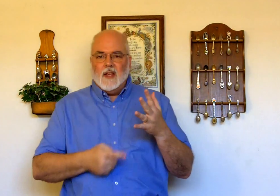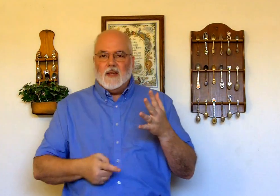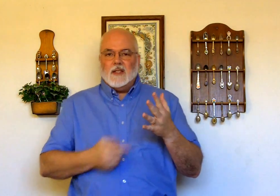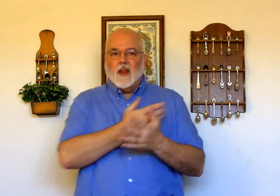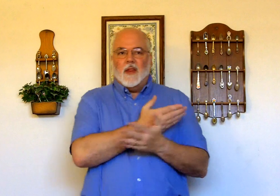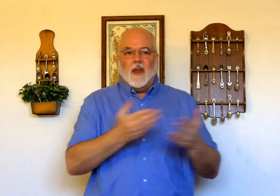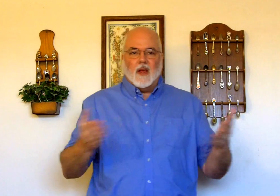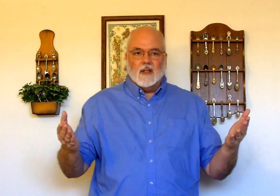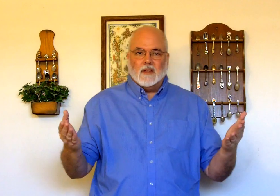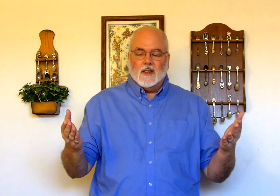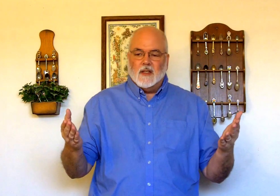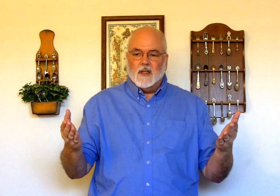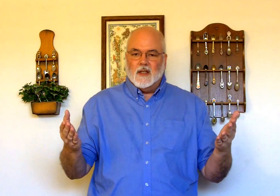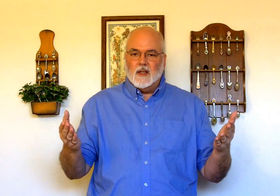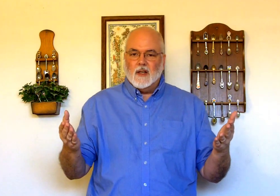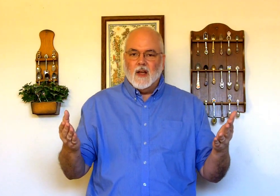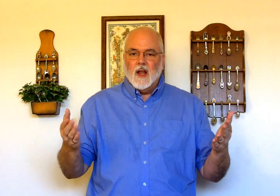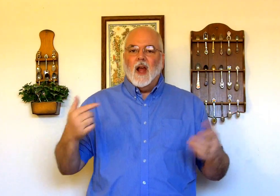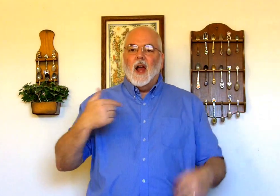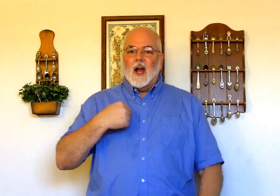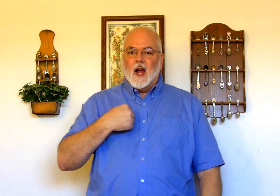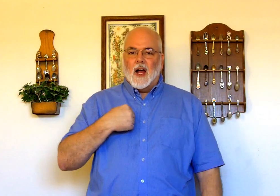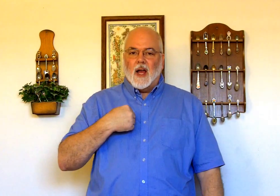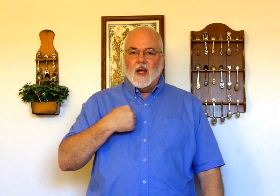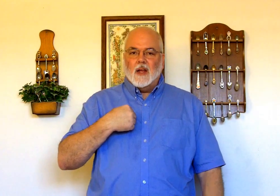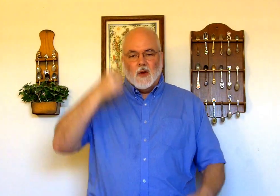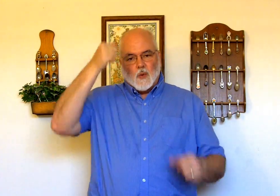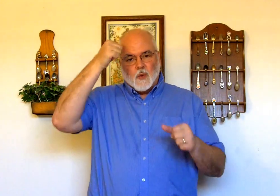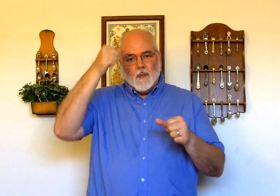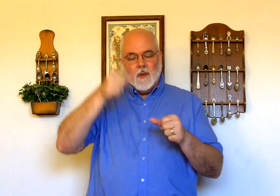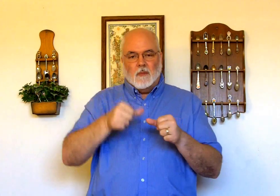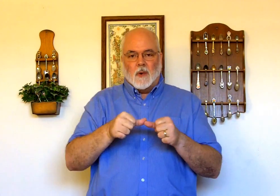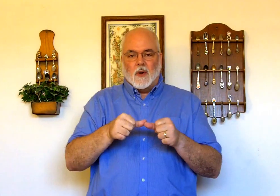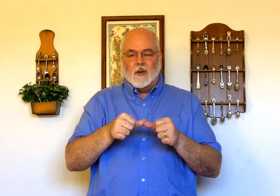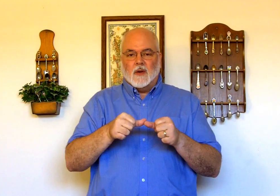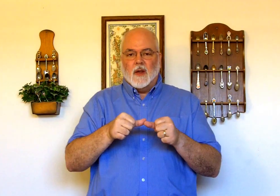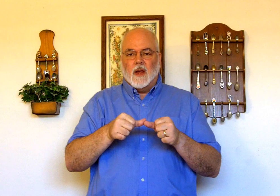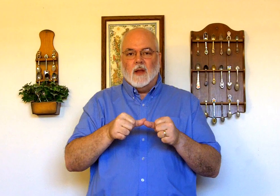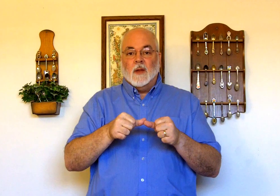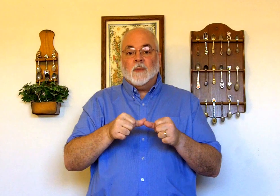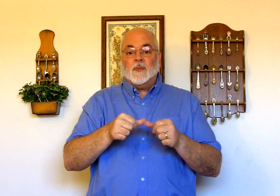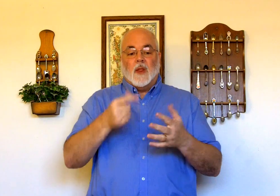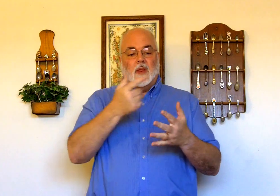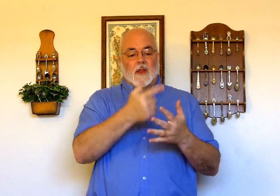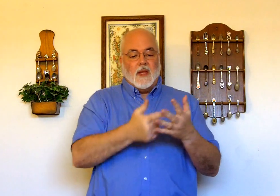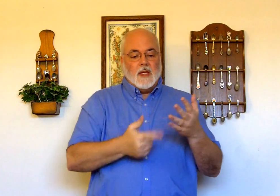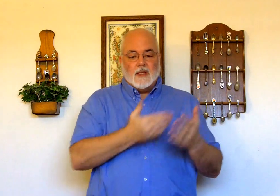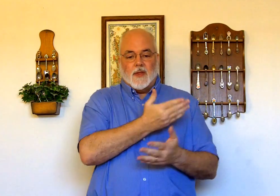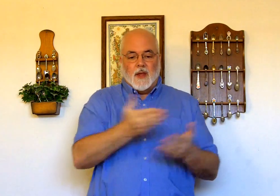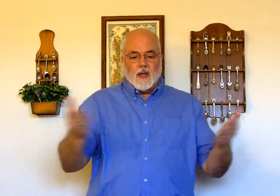These things I remember. Okay? These things.